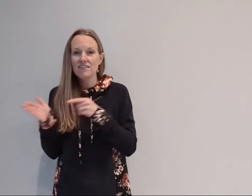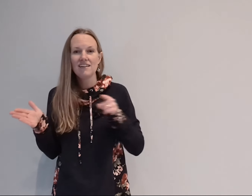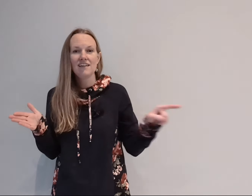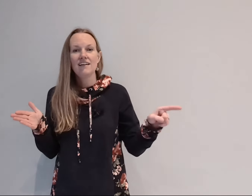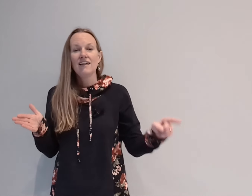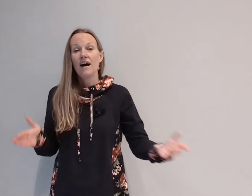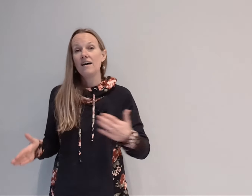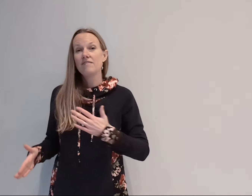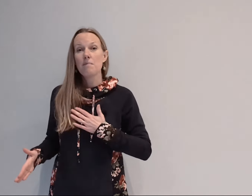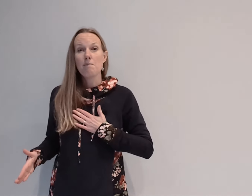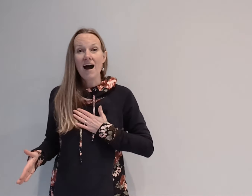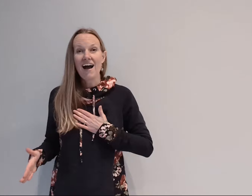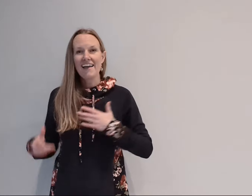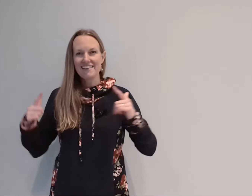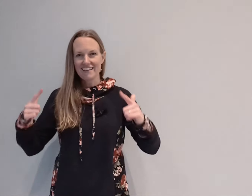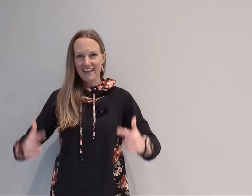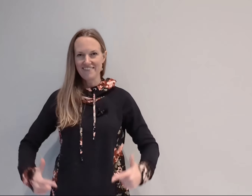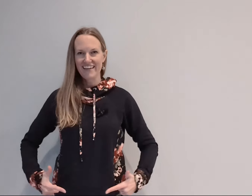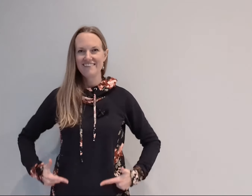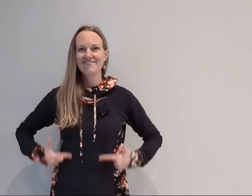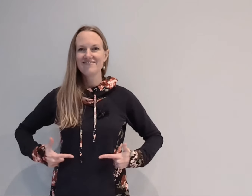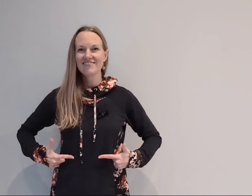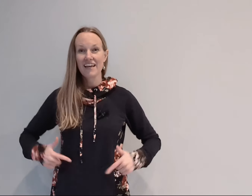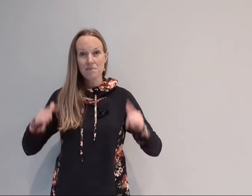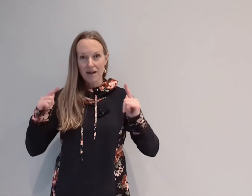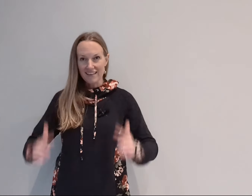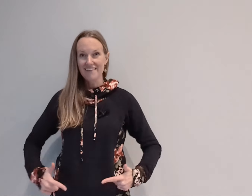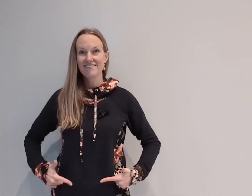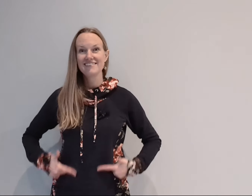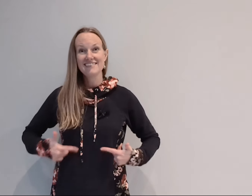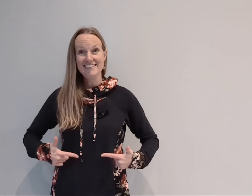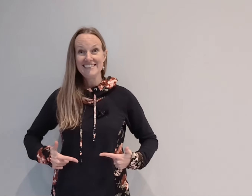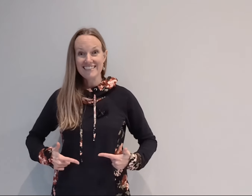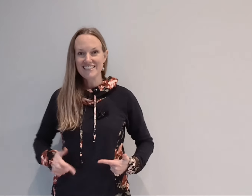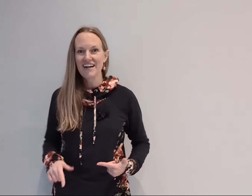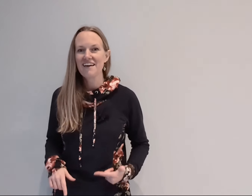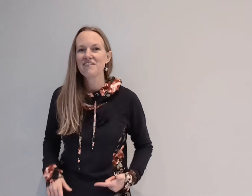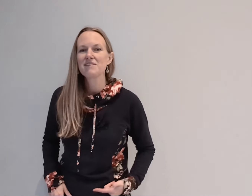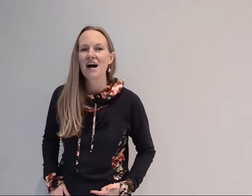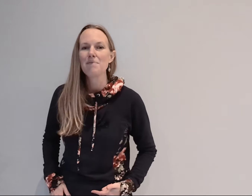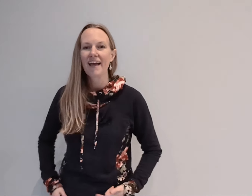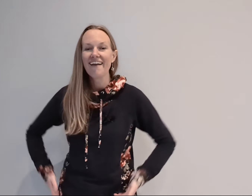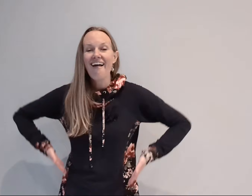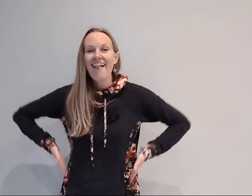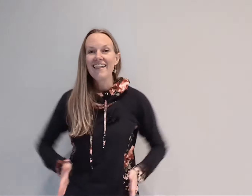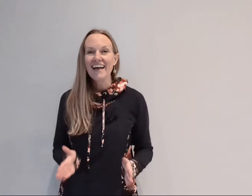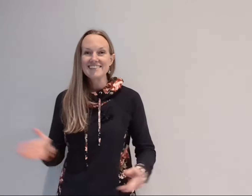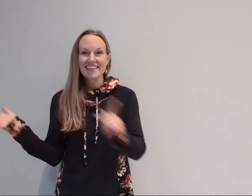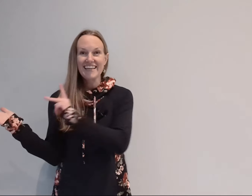of my and then life again okay my life let's try that from the top okay let the